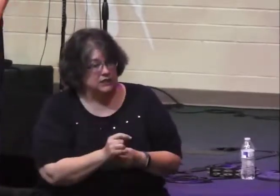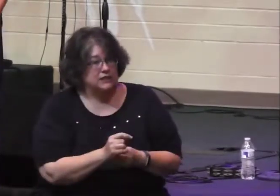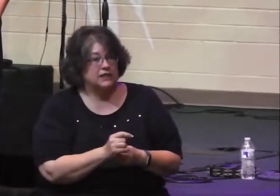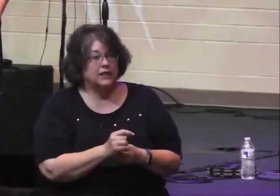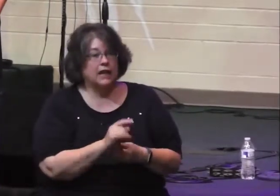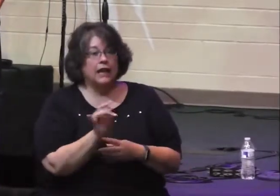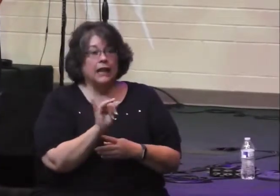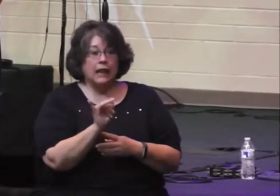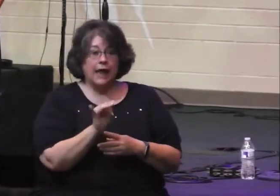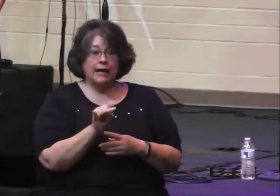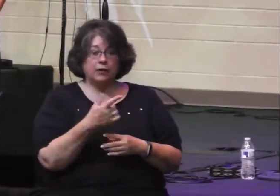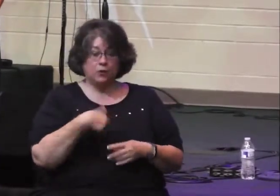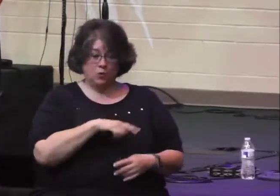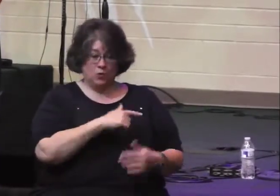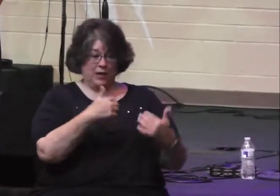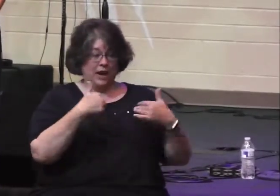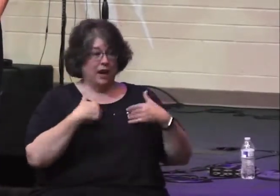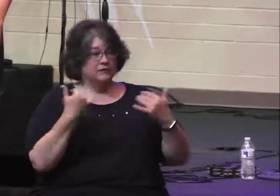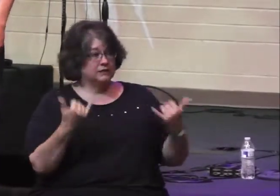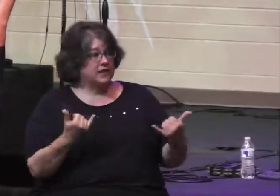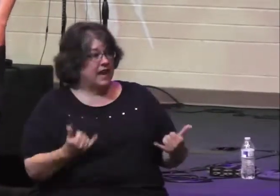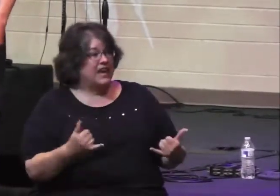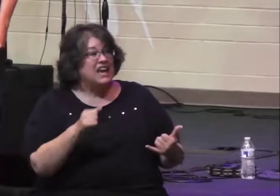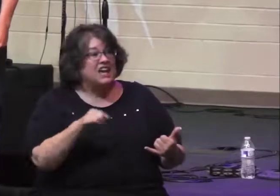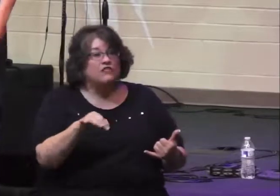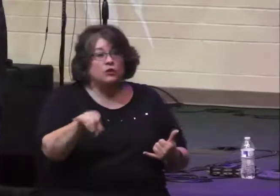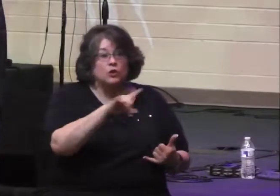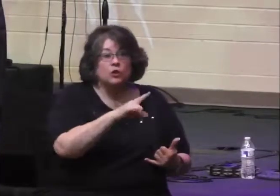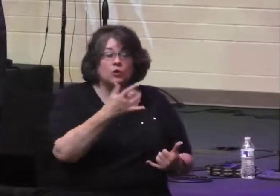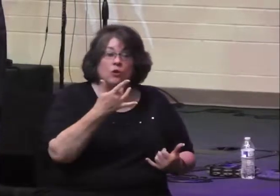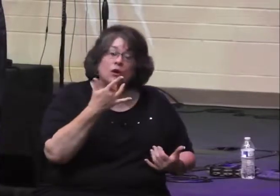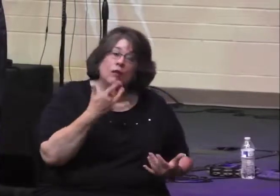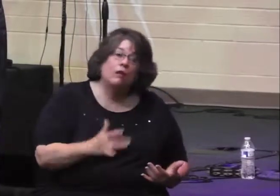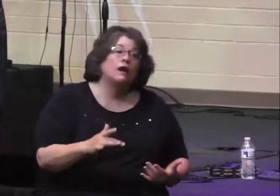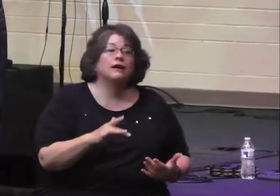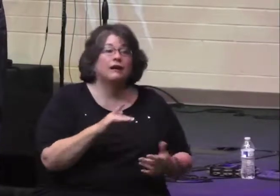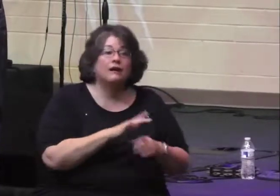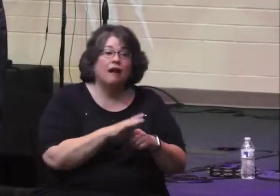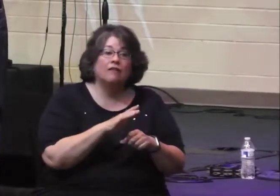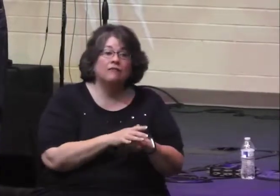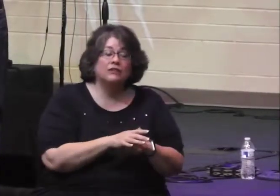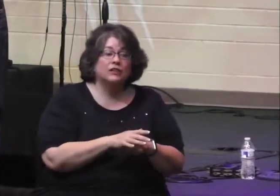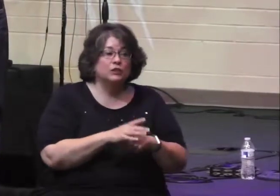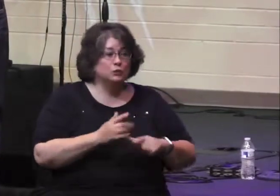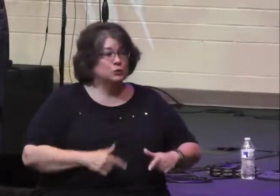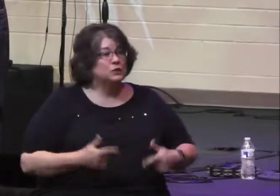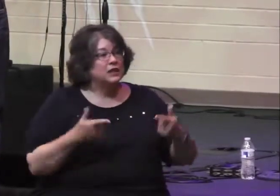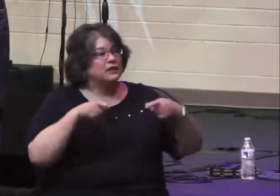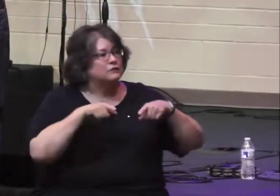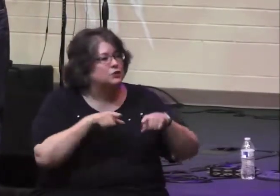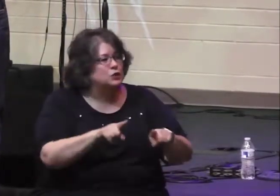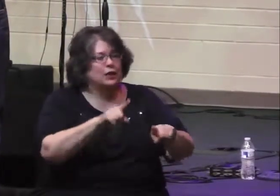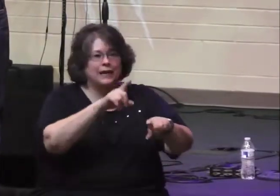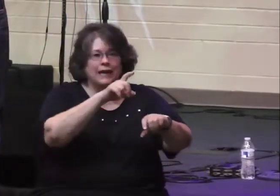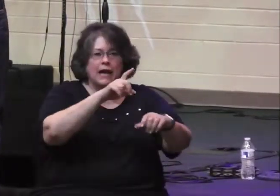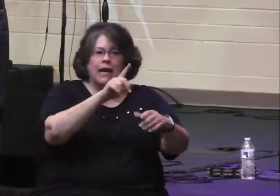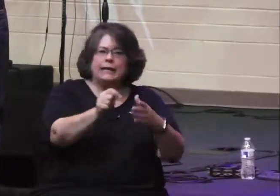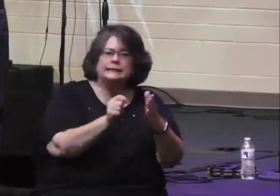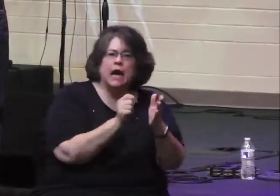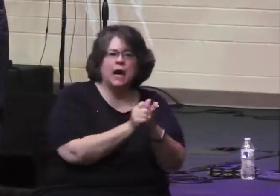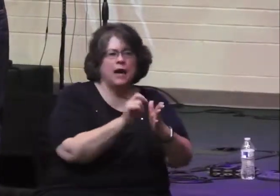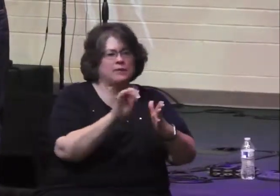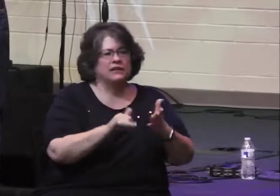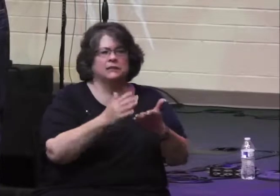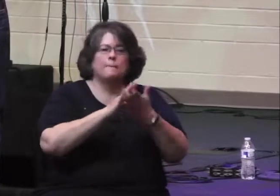then, as it is today, if you have the fortune to live in a time of peace